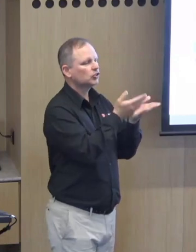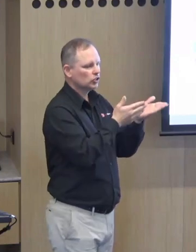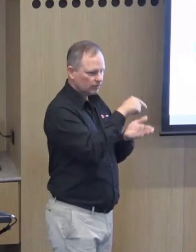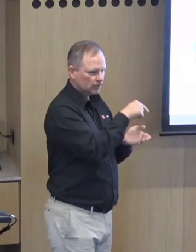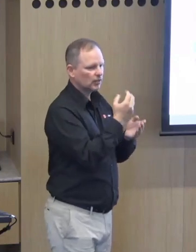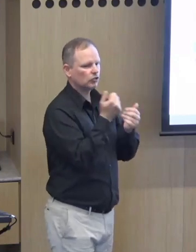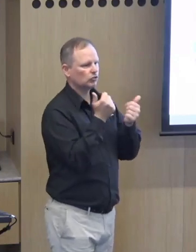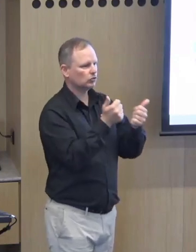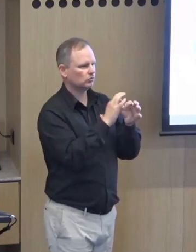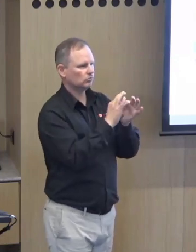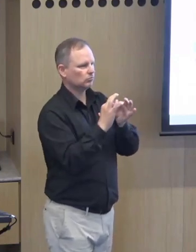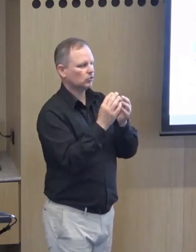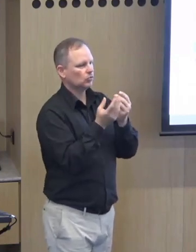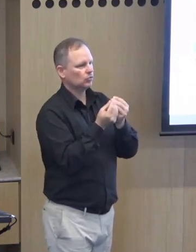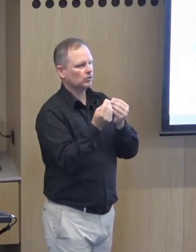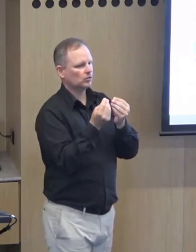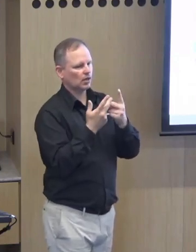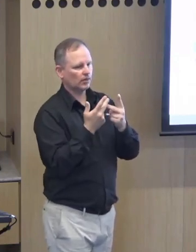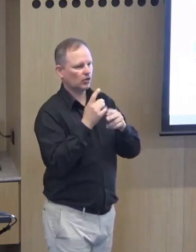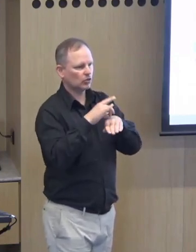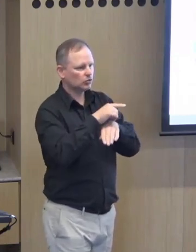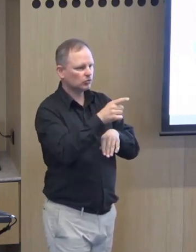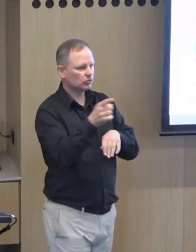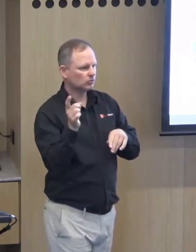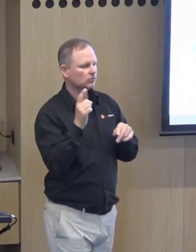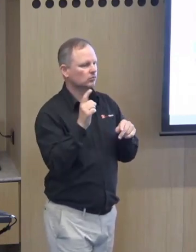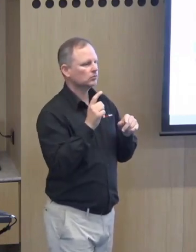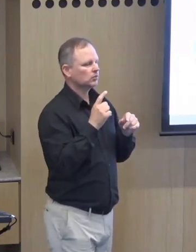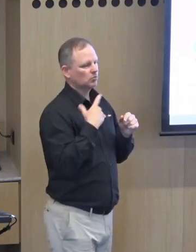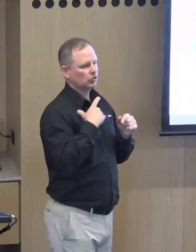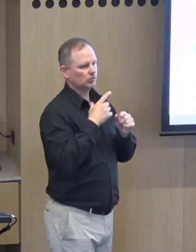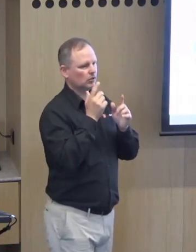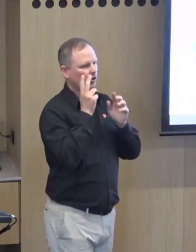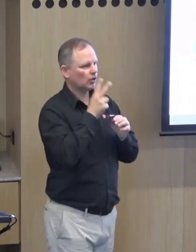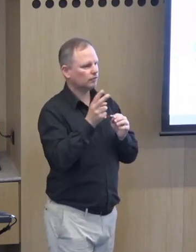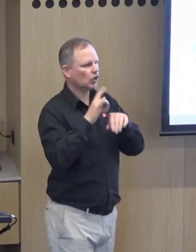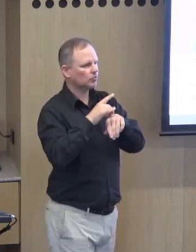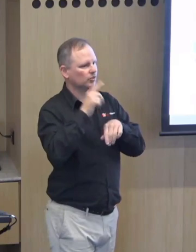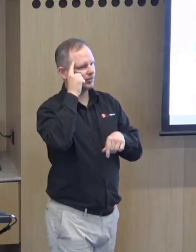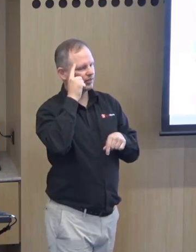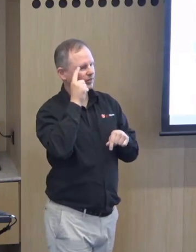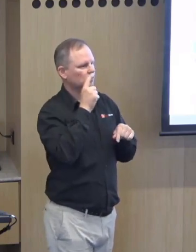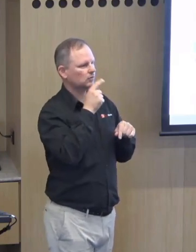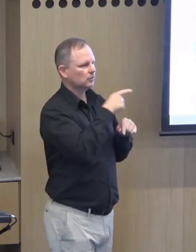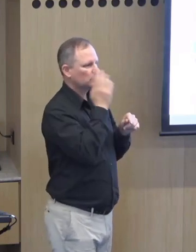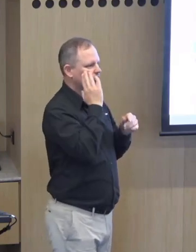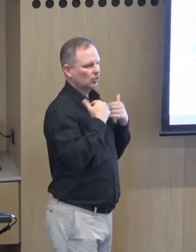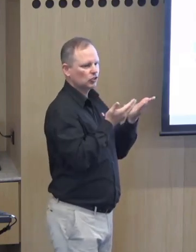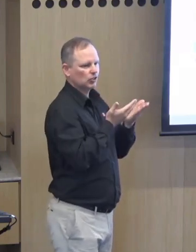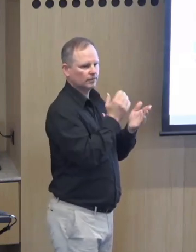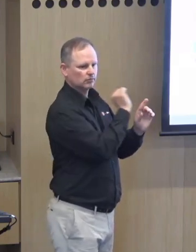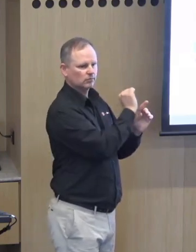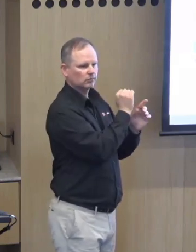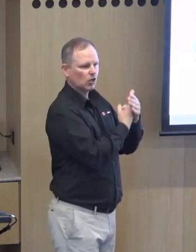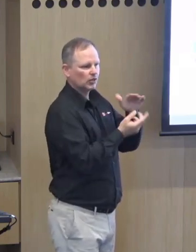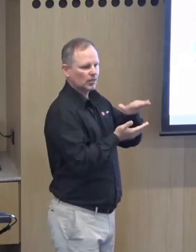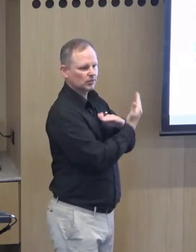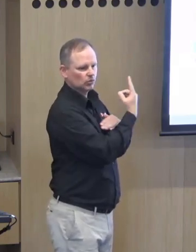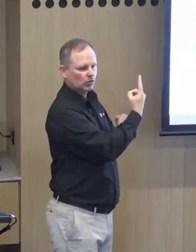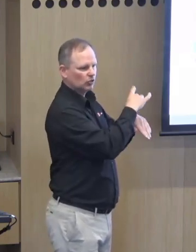this relationship so that service say the recommendation is that the hospitals need to have a strong um relationship because they often think